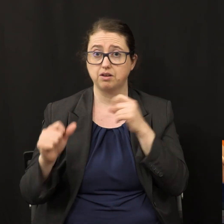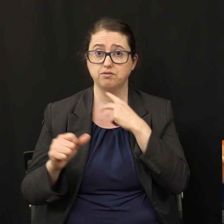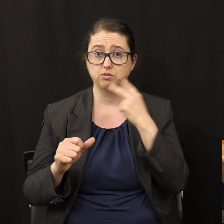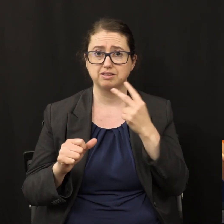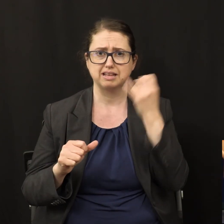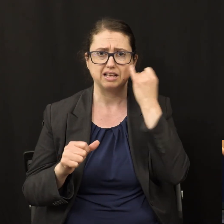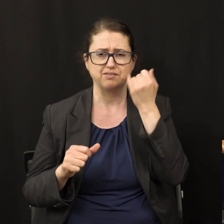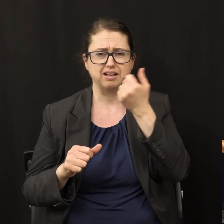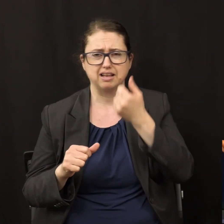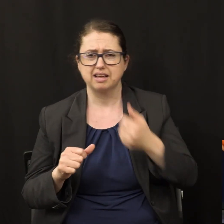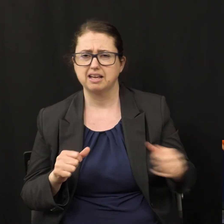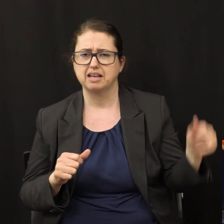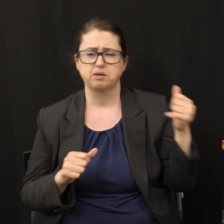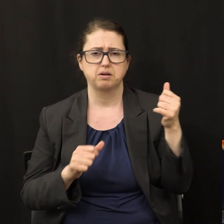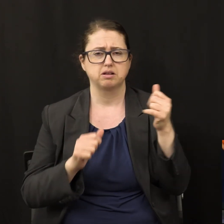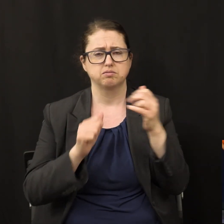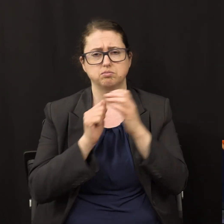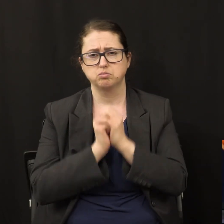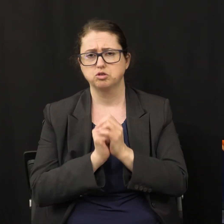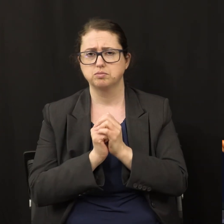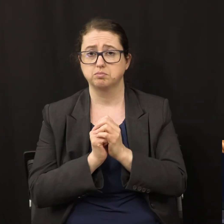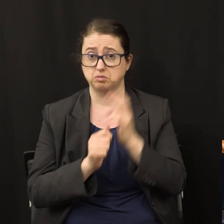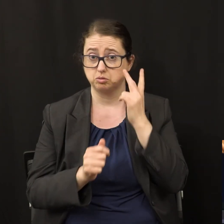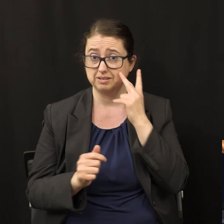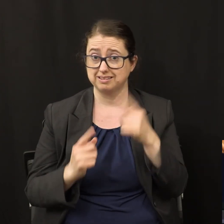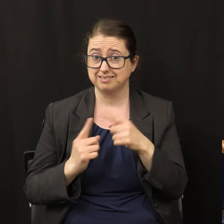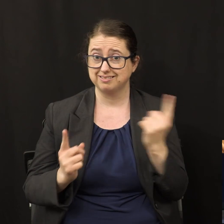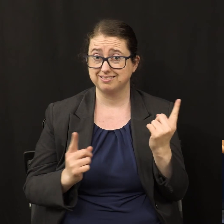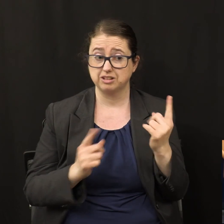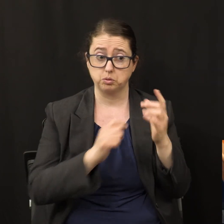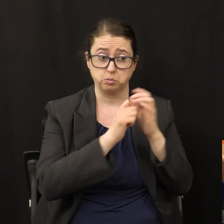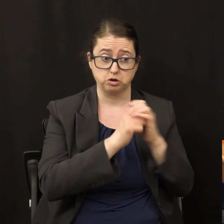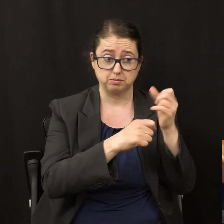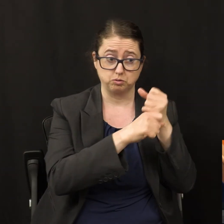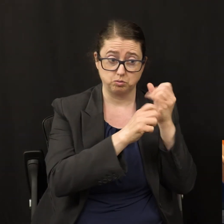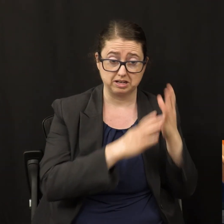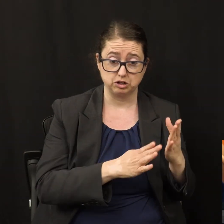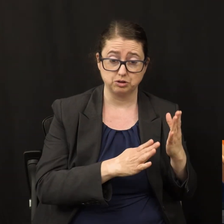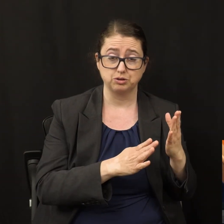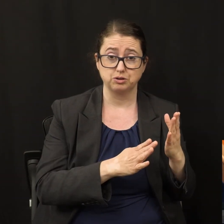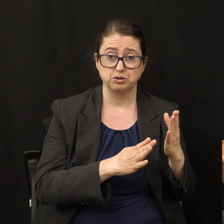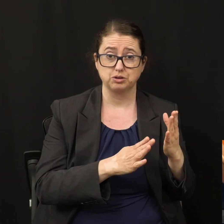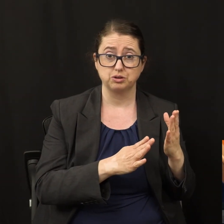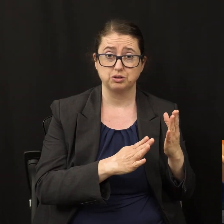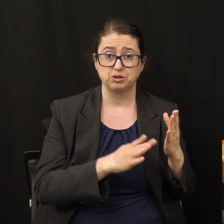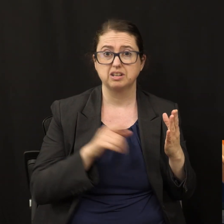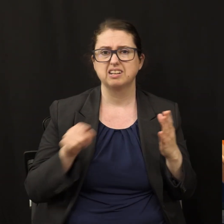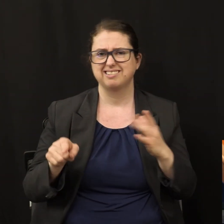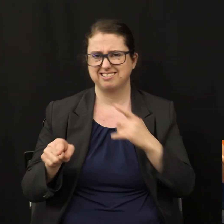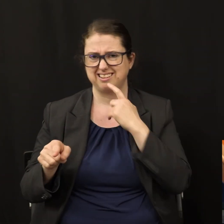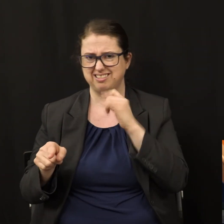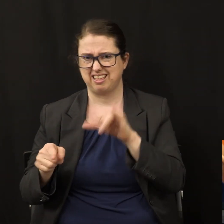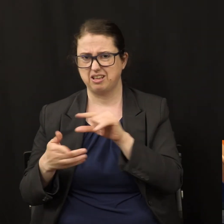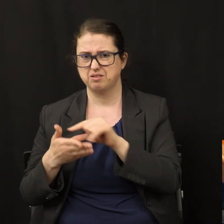worships see the contrast worship the creator here it's also worship but it's worshiping the beast